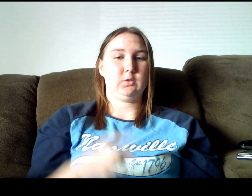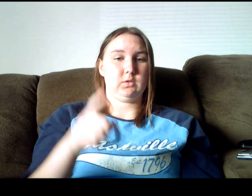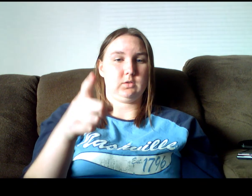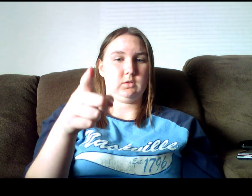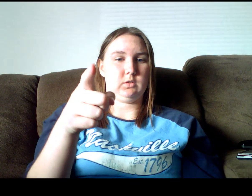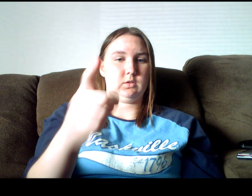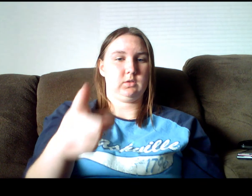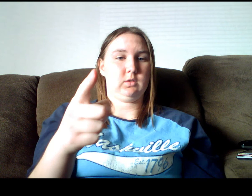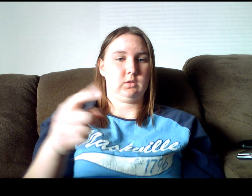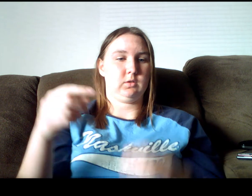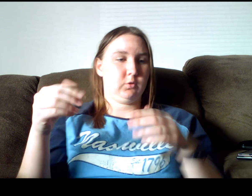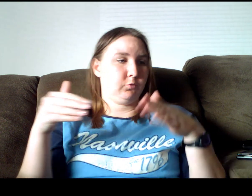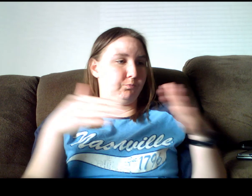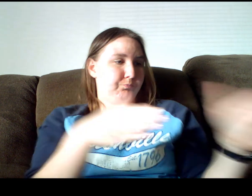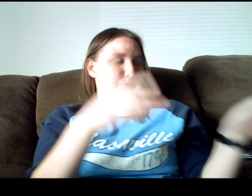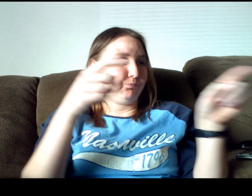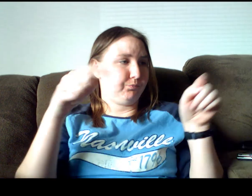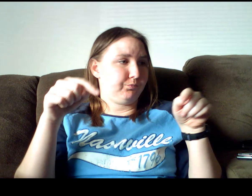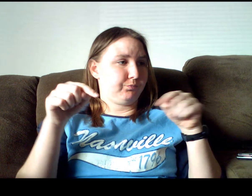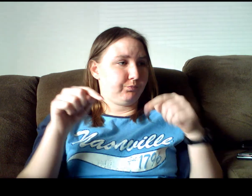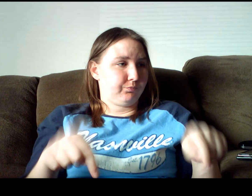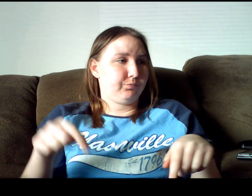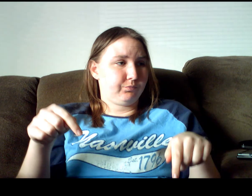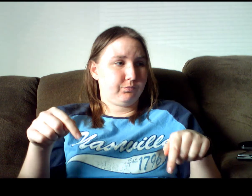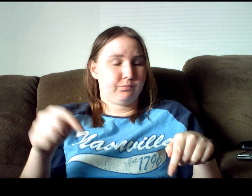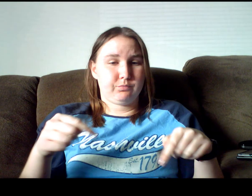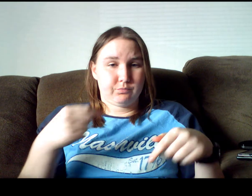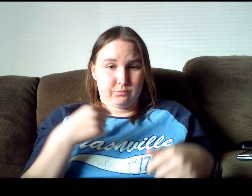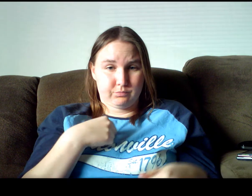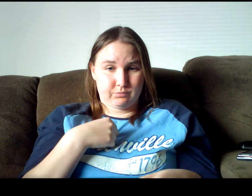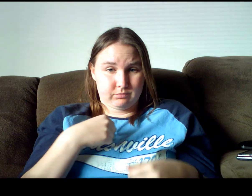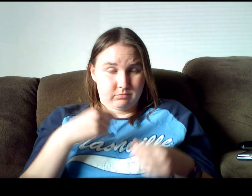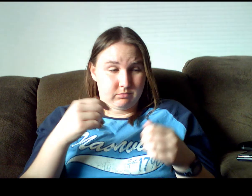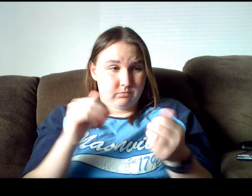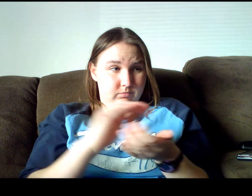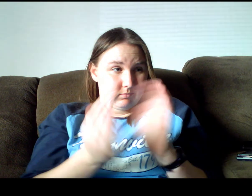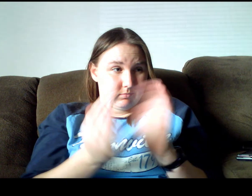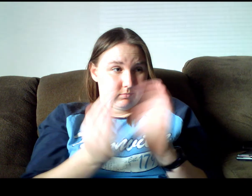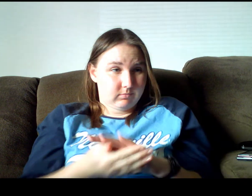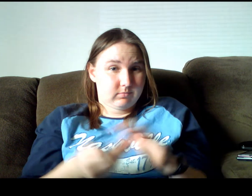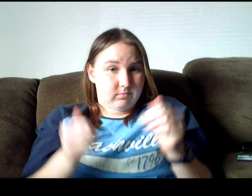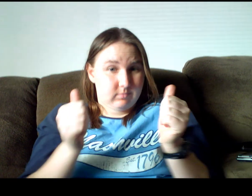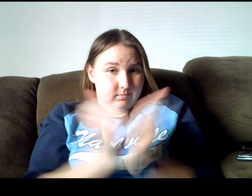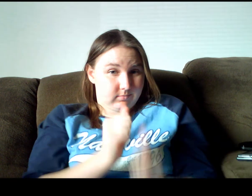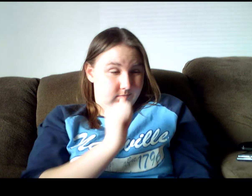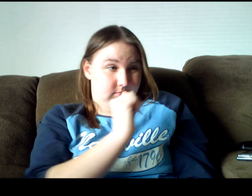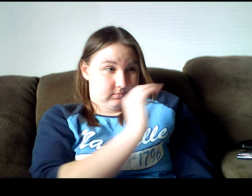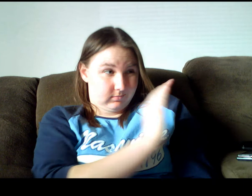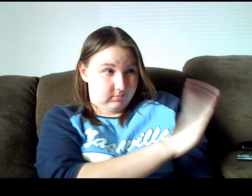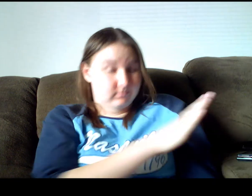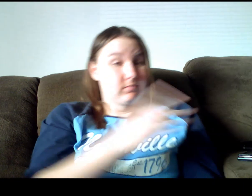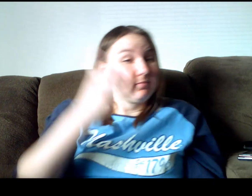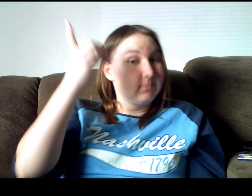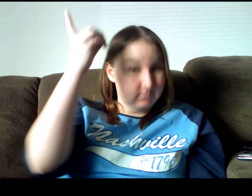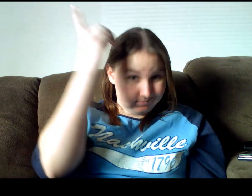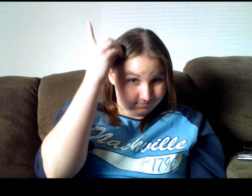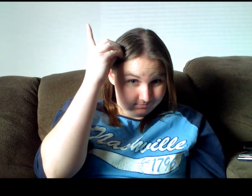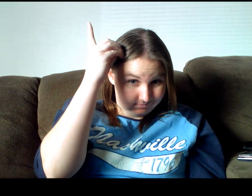You left me here You left